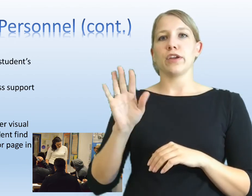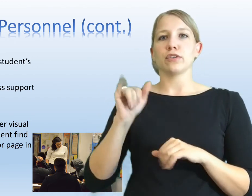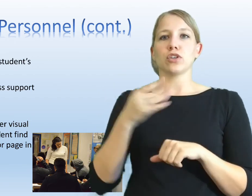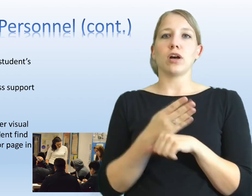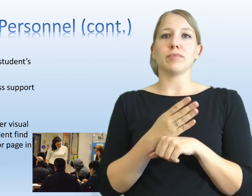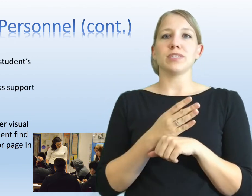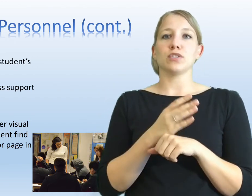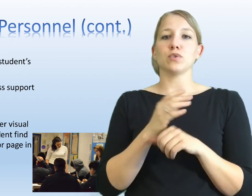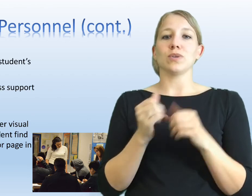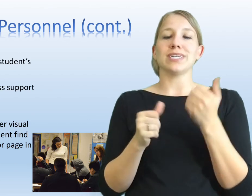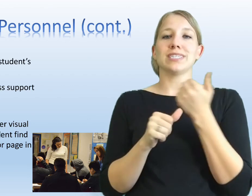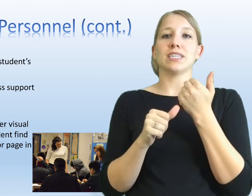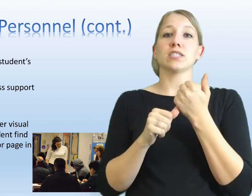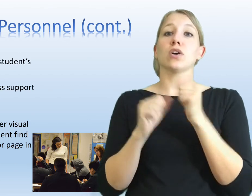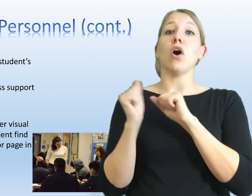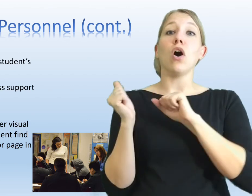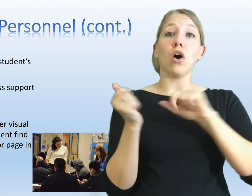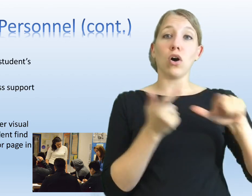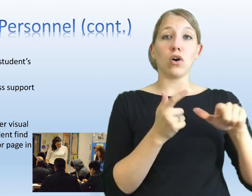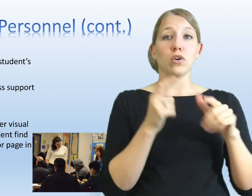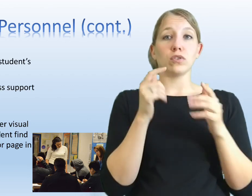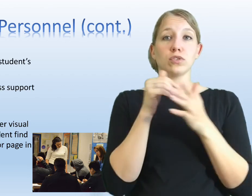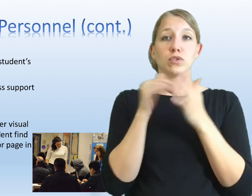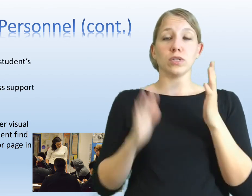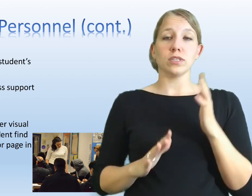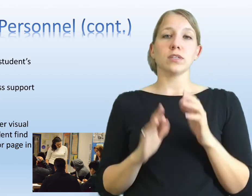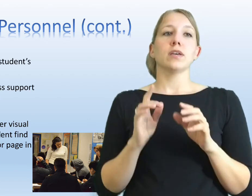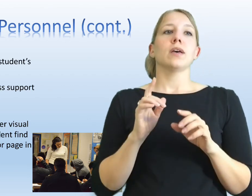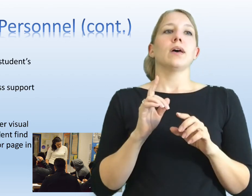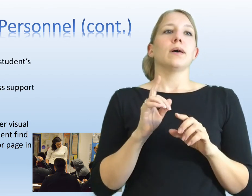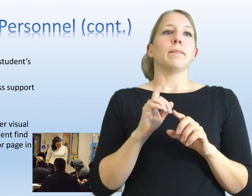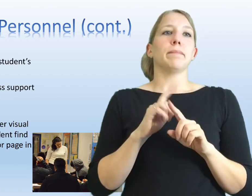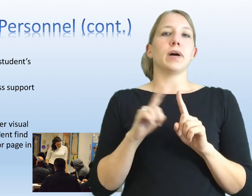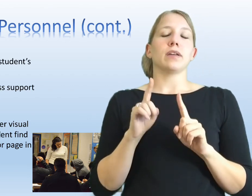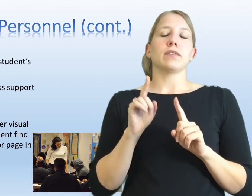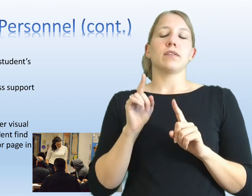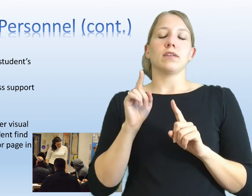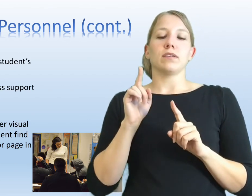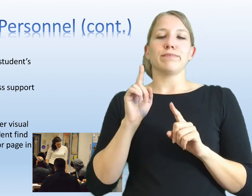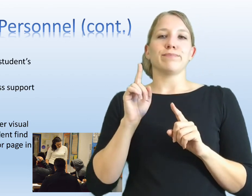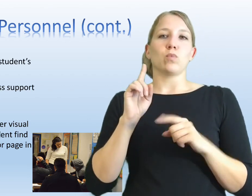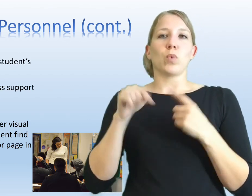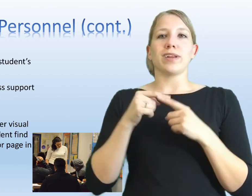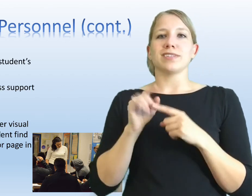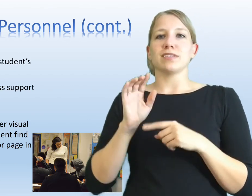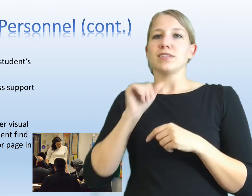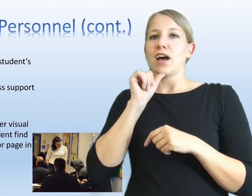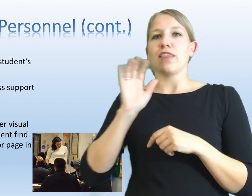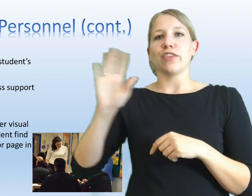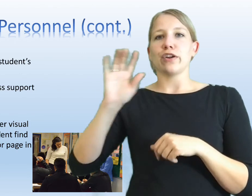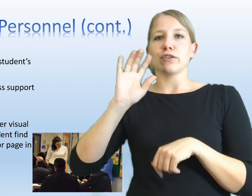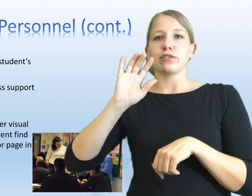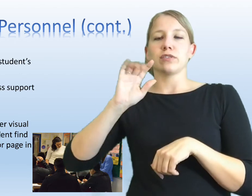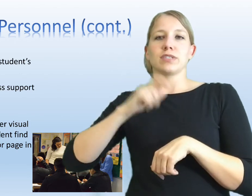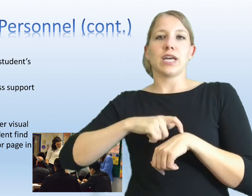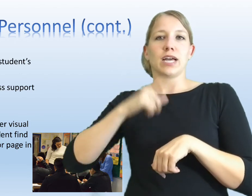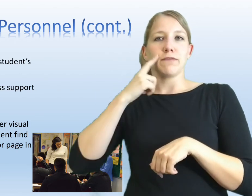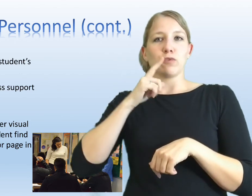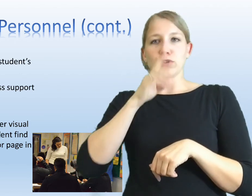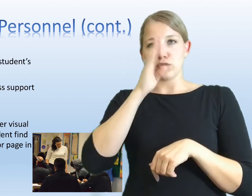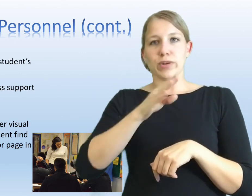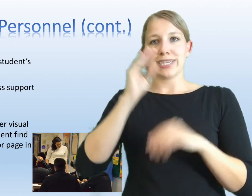Their job is to assist all students, but when it's not their